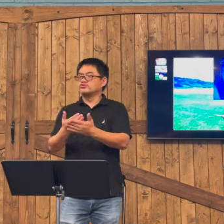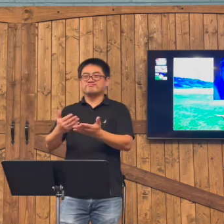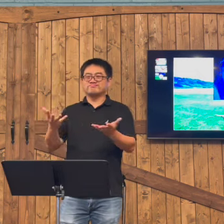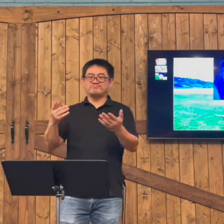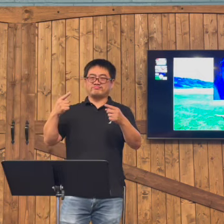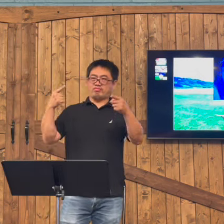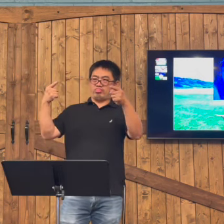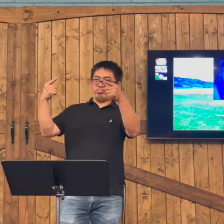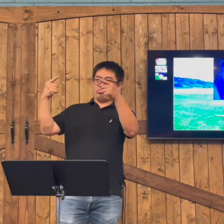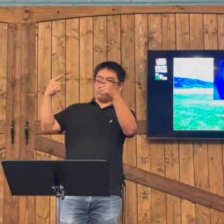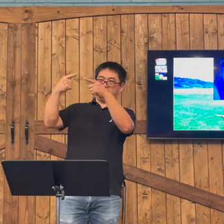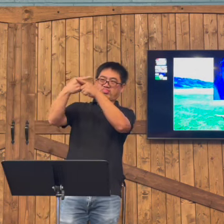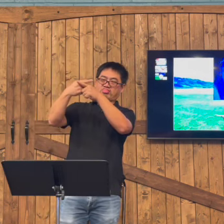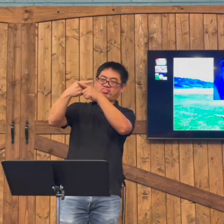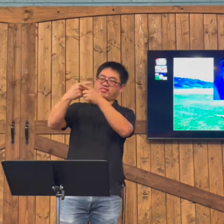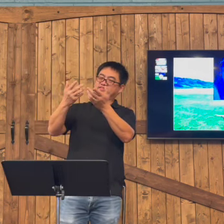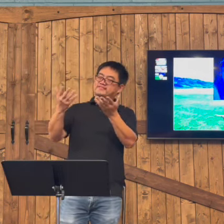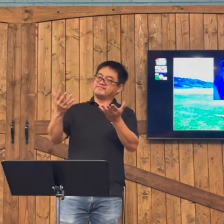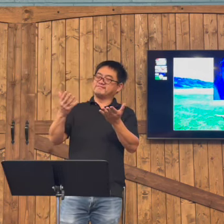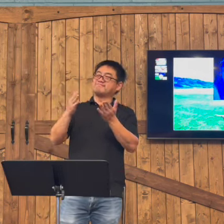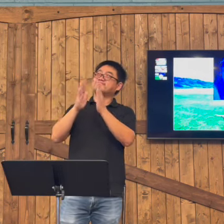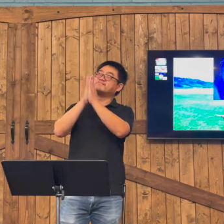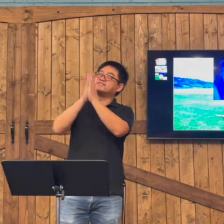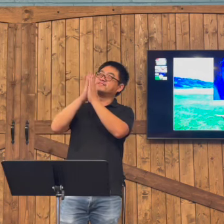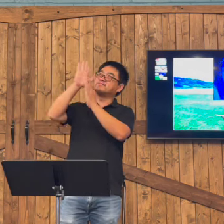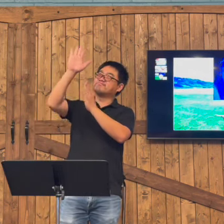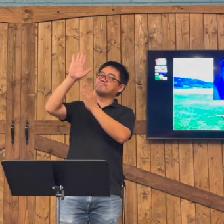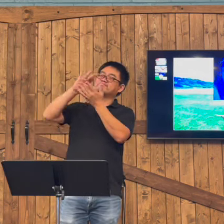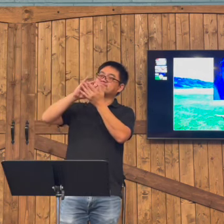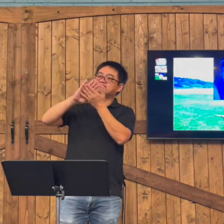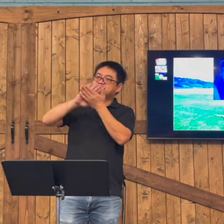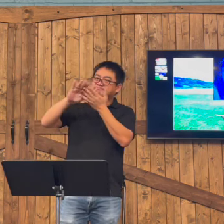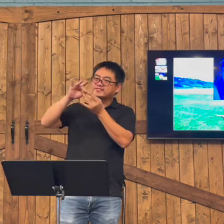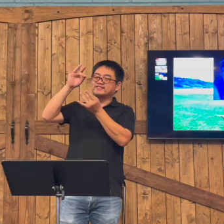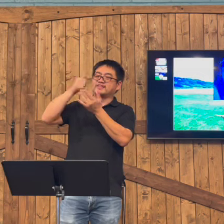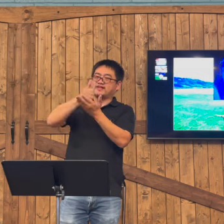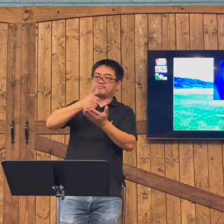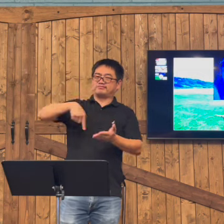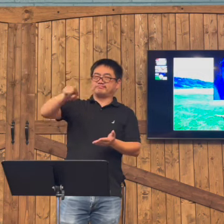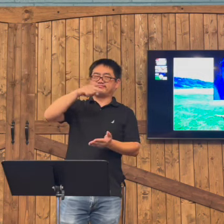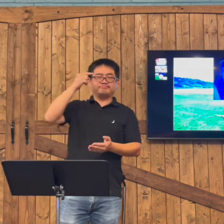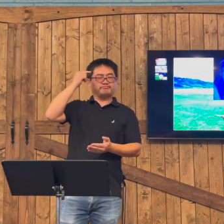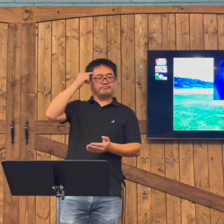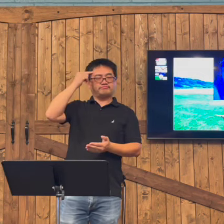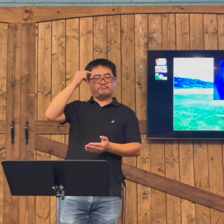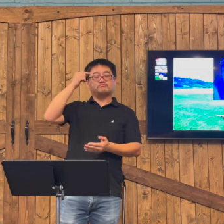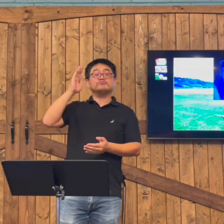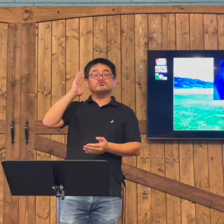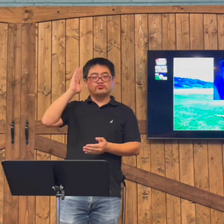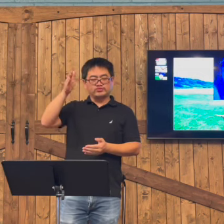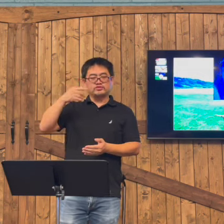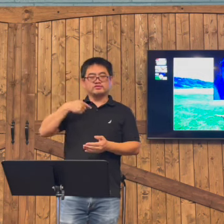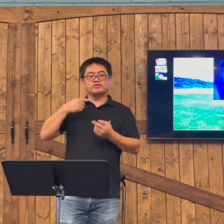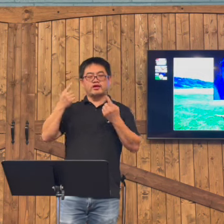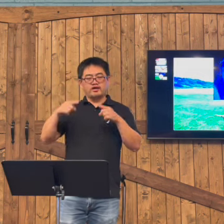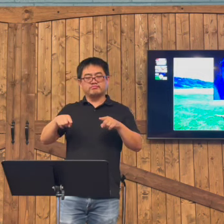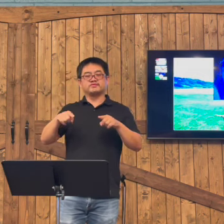house is great. But that is really not peace. The Holy Spirit can help us have peace in our